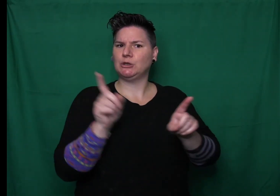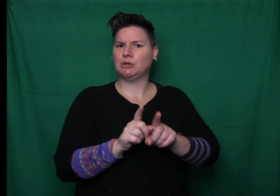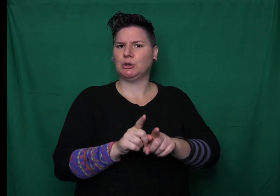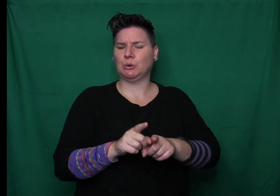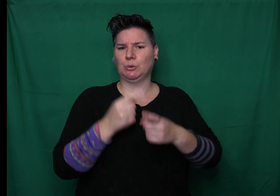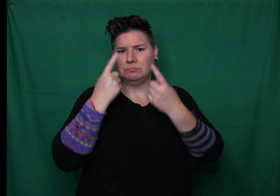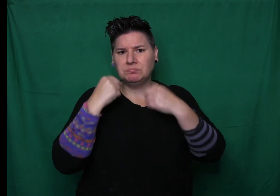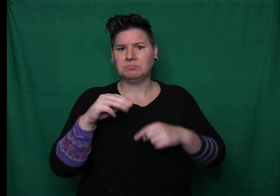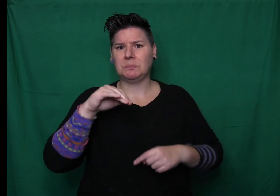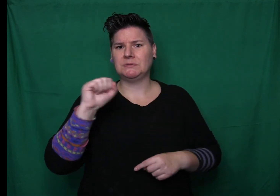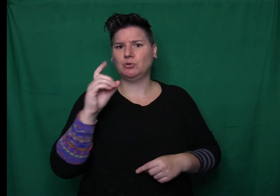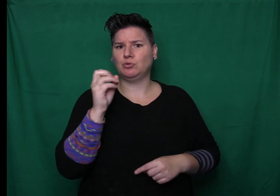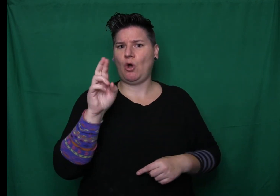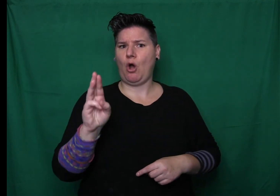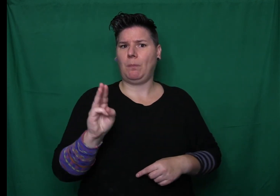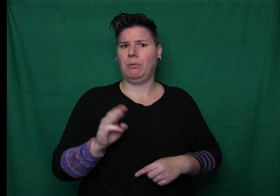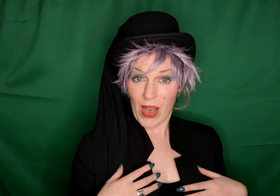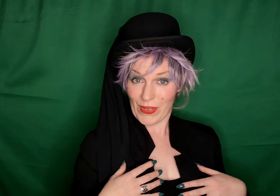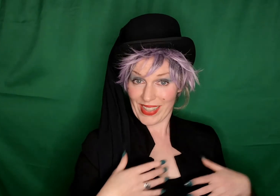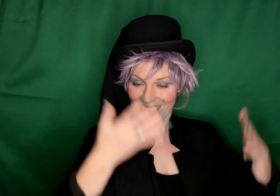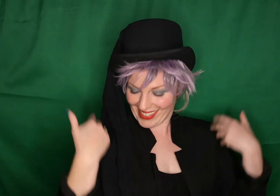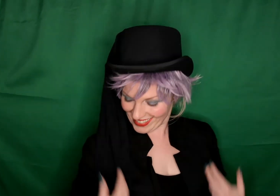And with that, they all said goodnight.